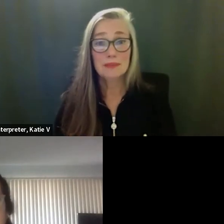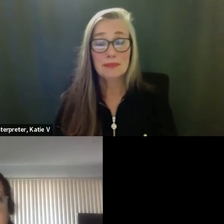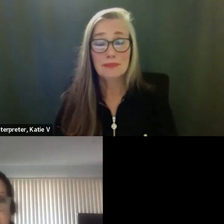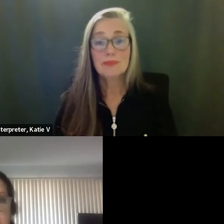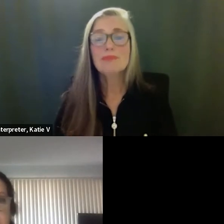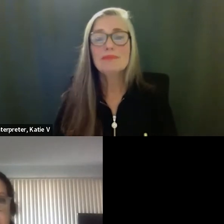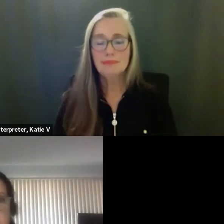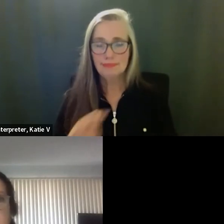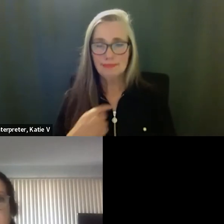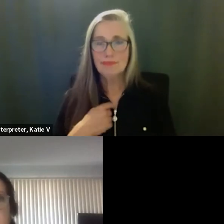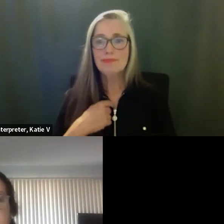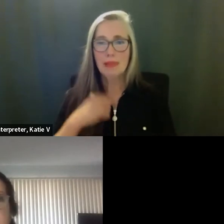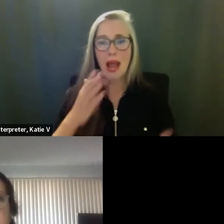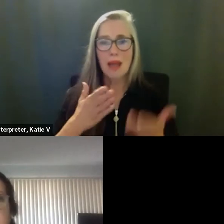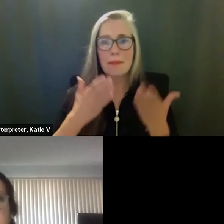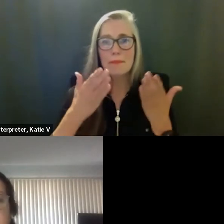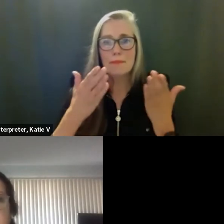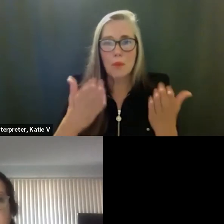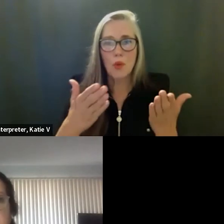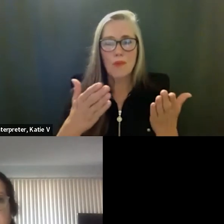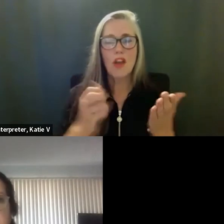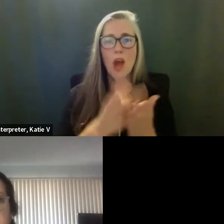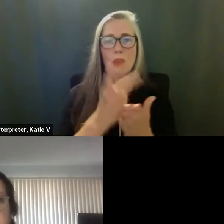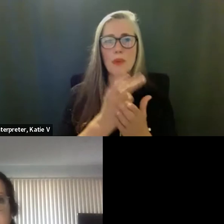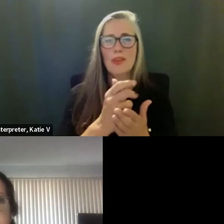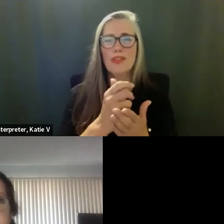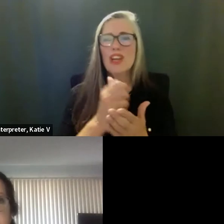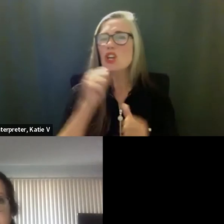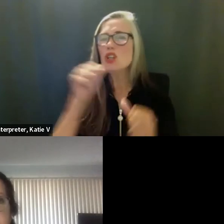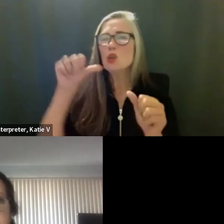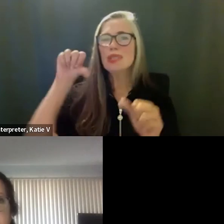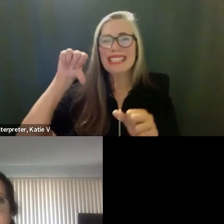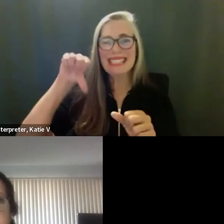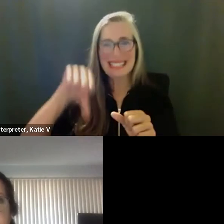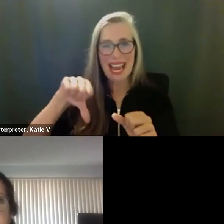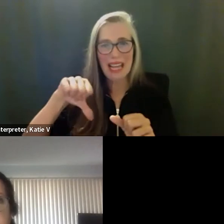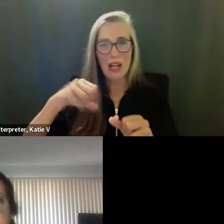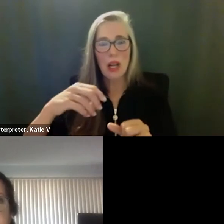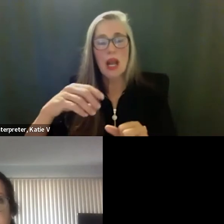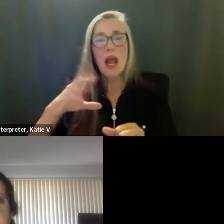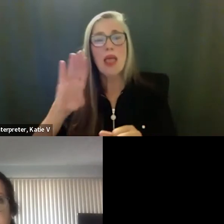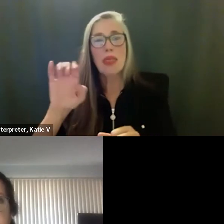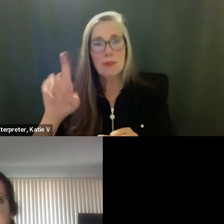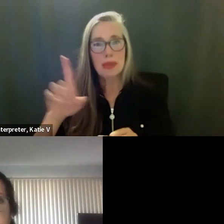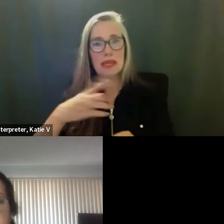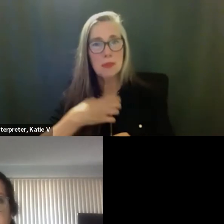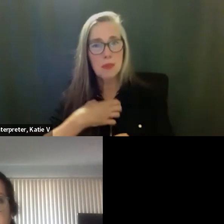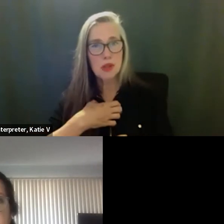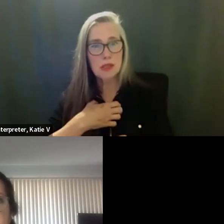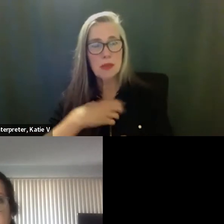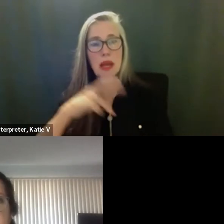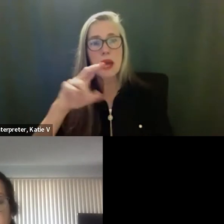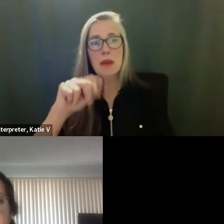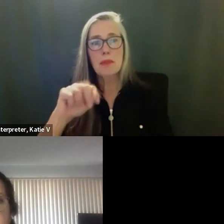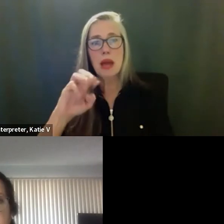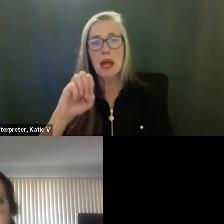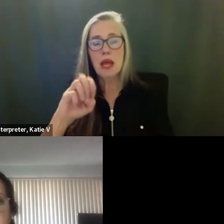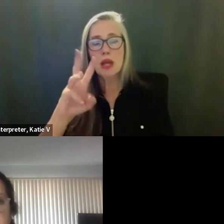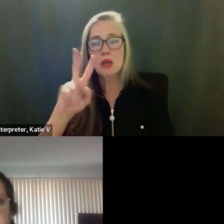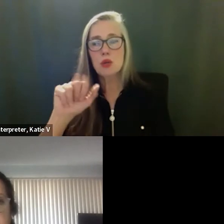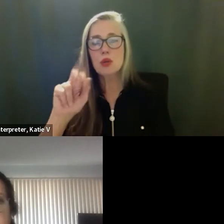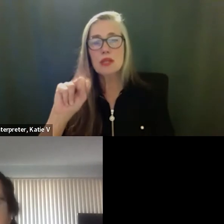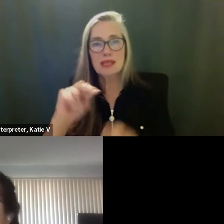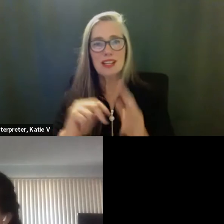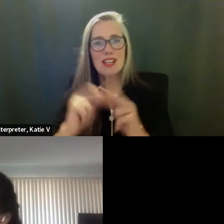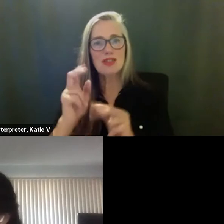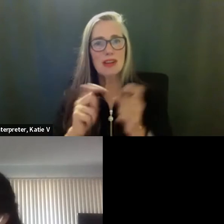I move to approve, uh, denial of the bid protest by Newton Construction and Management and to award